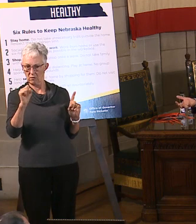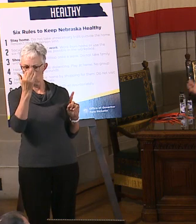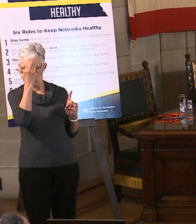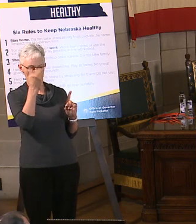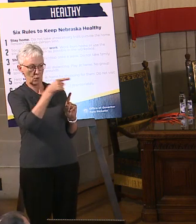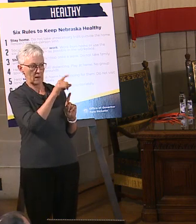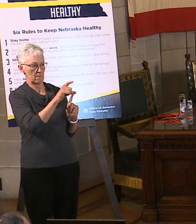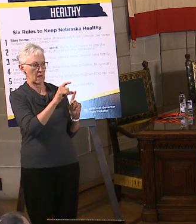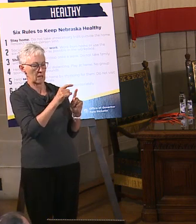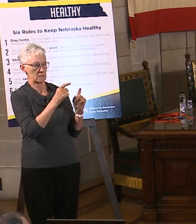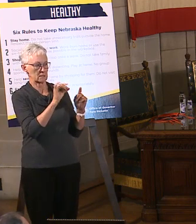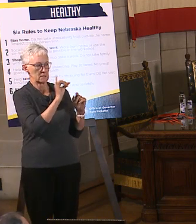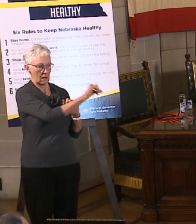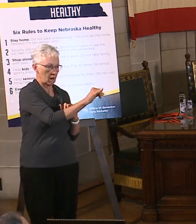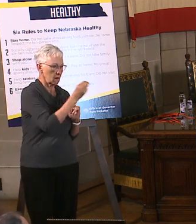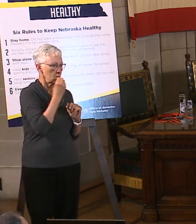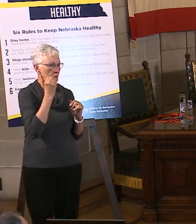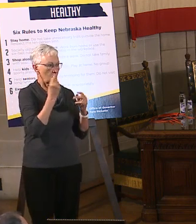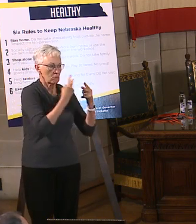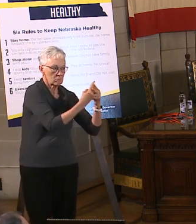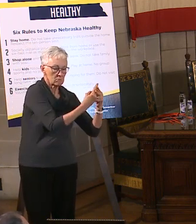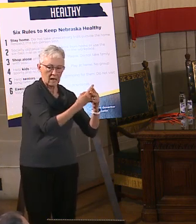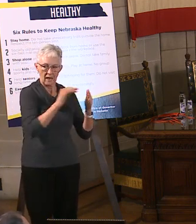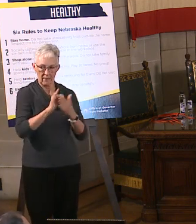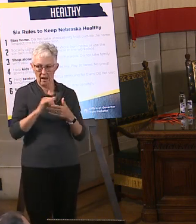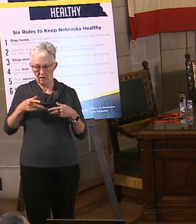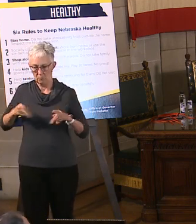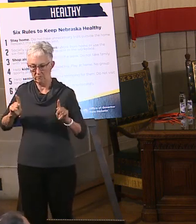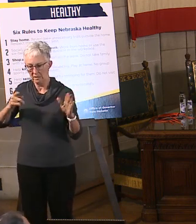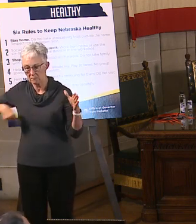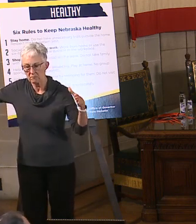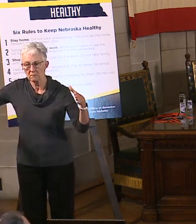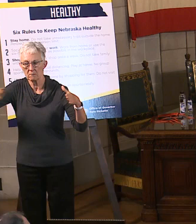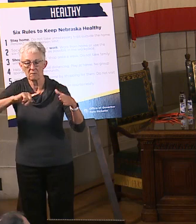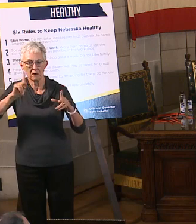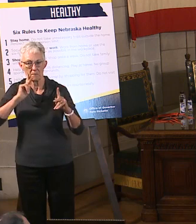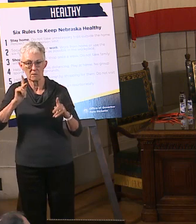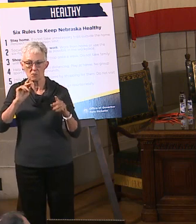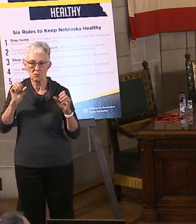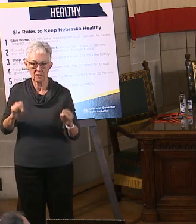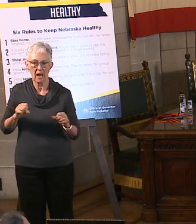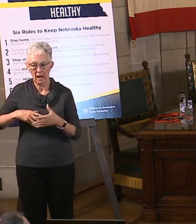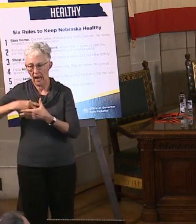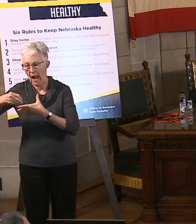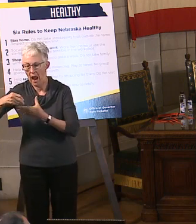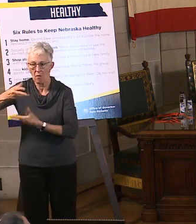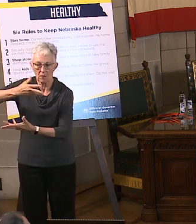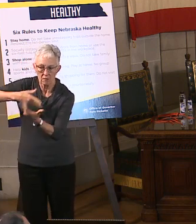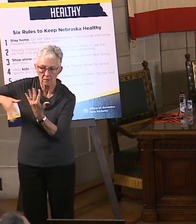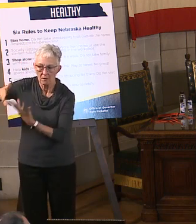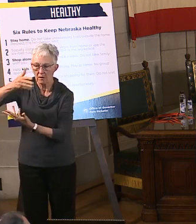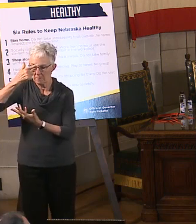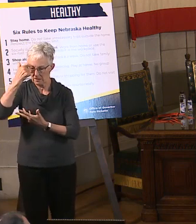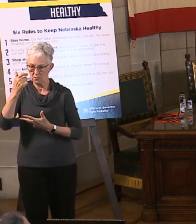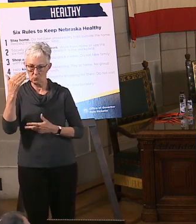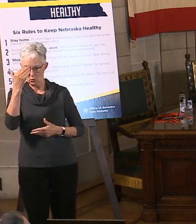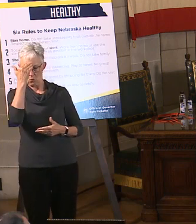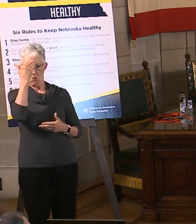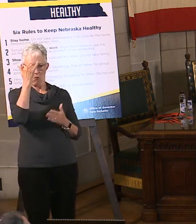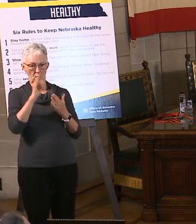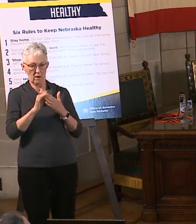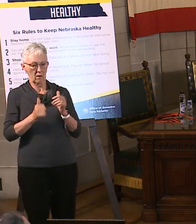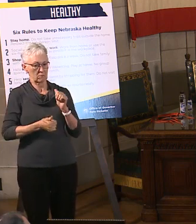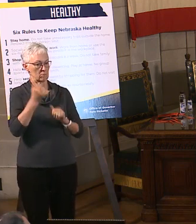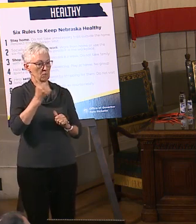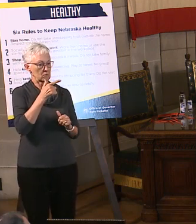life. So that's kind of how the contact tracing works. This is a long established public health tool that we are ramping up here in Nebraska.